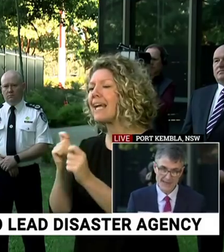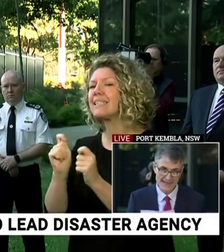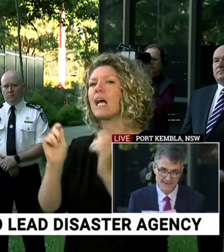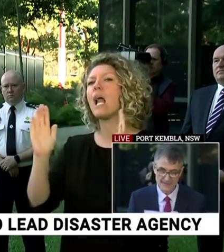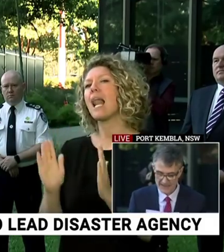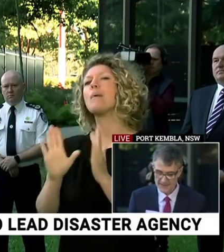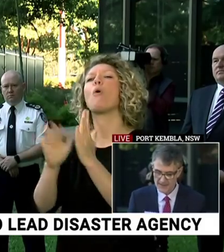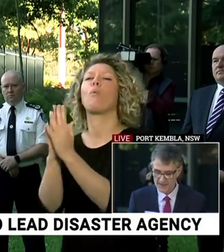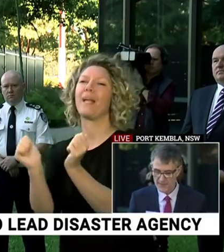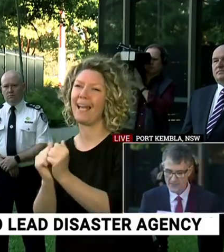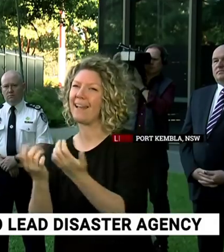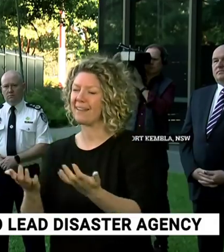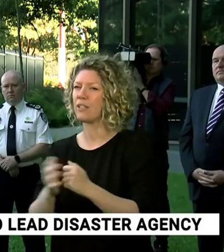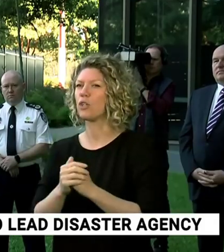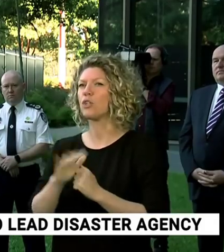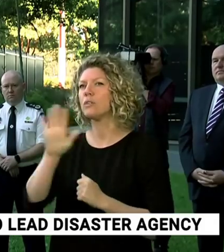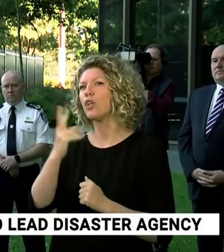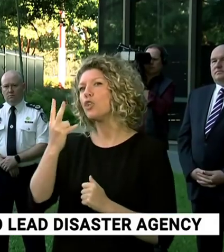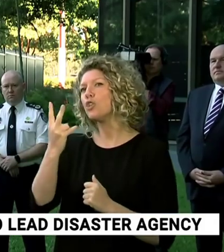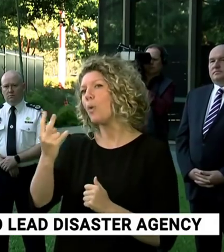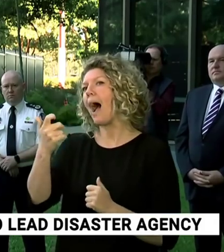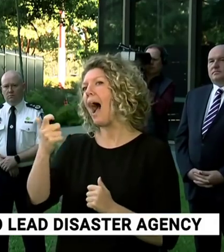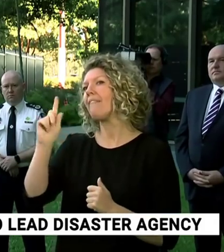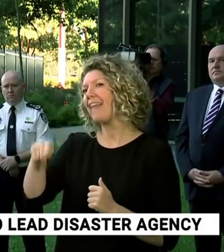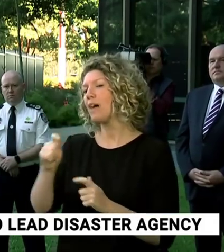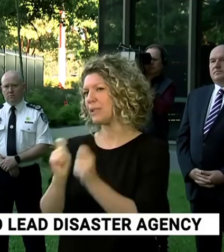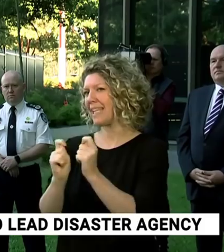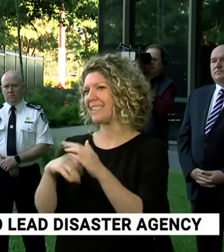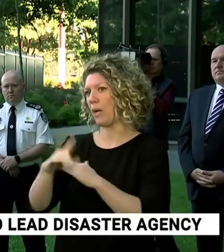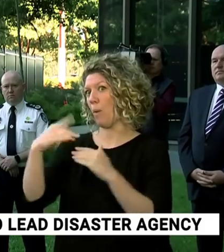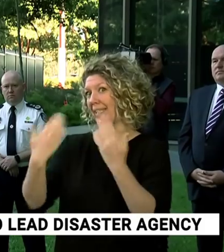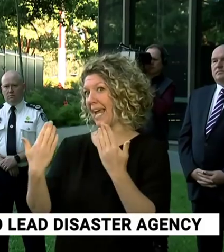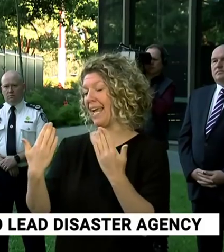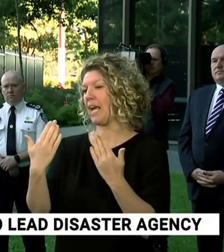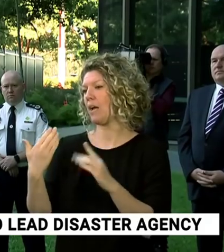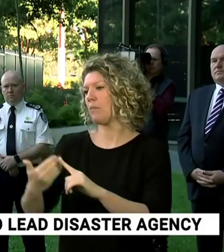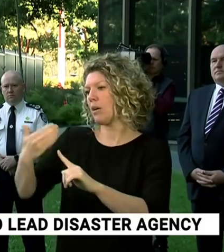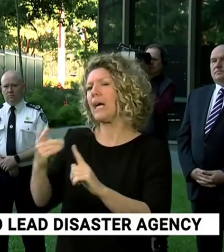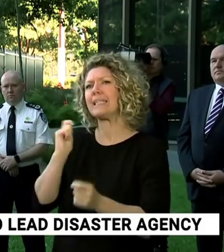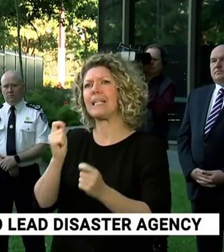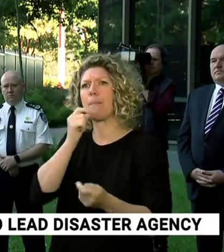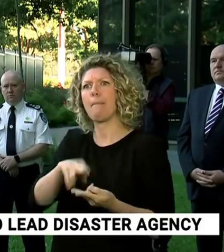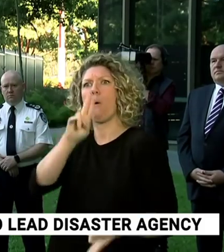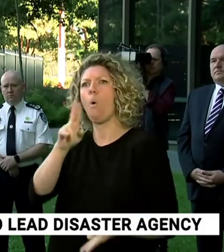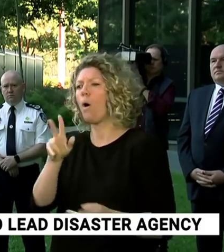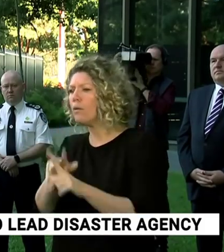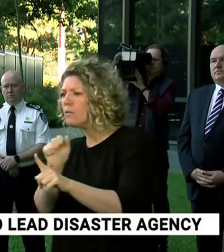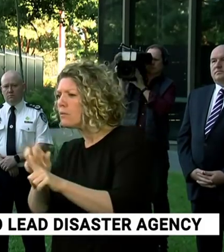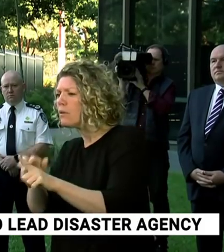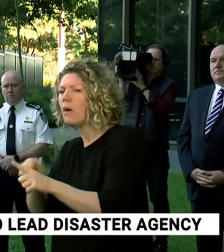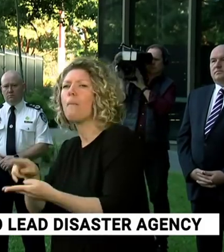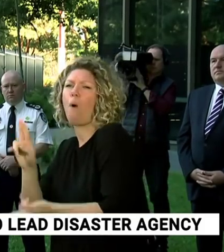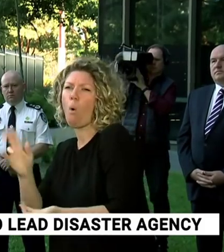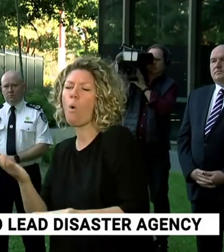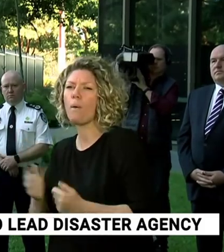weekend effect. So about around 2,500 tests were done, which is a drop on previous days. In total, we've